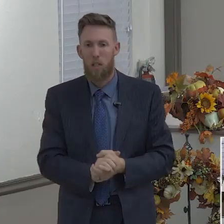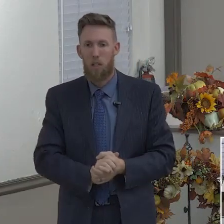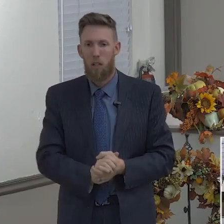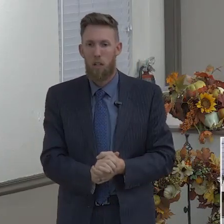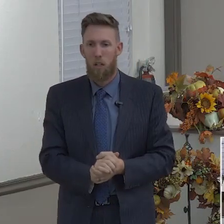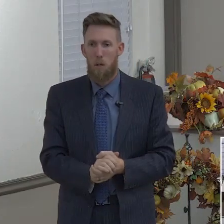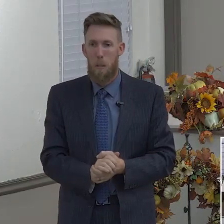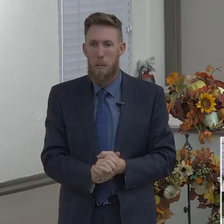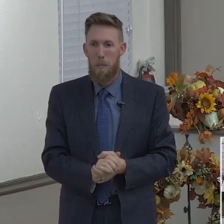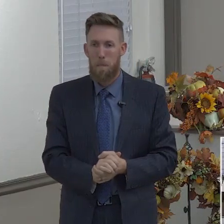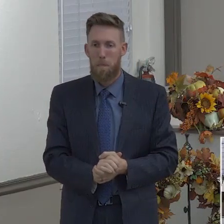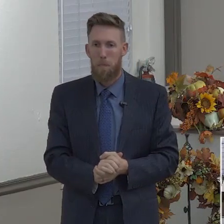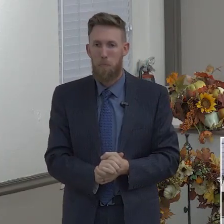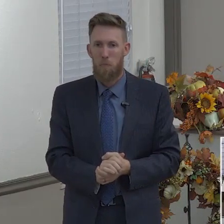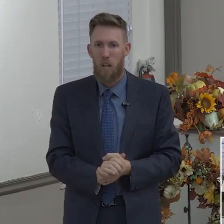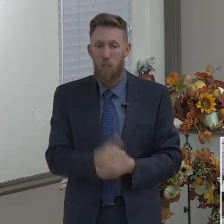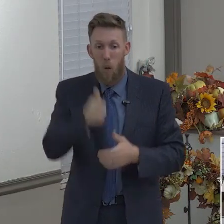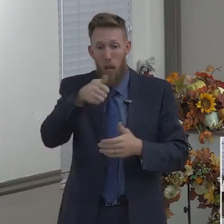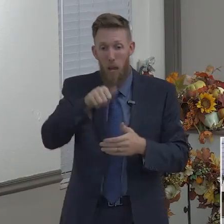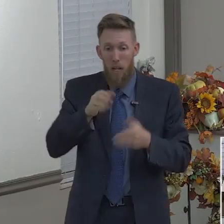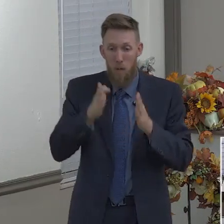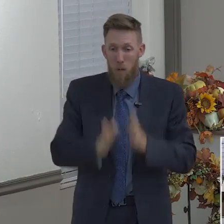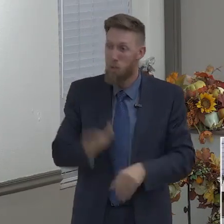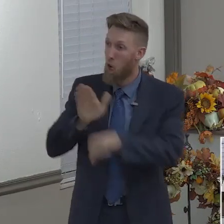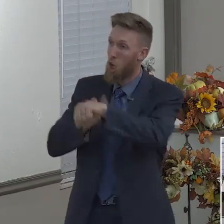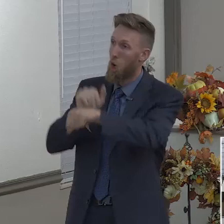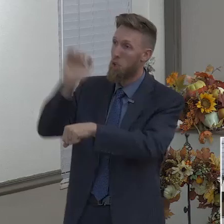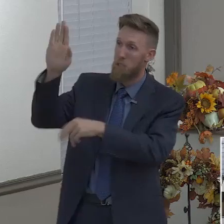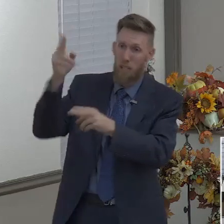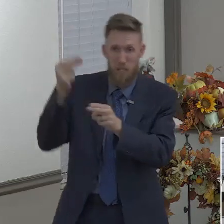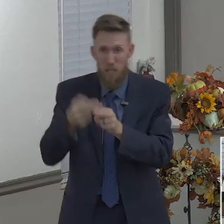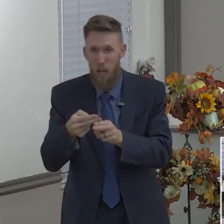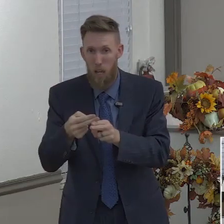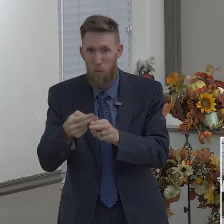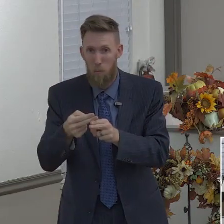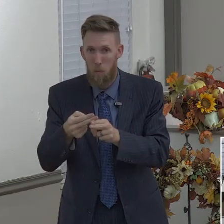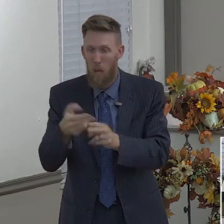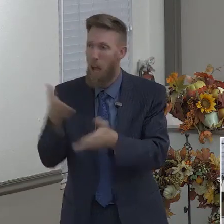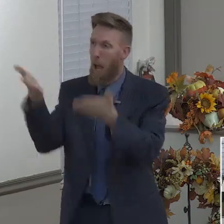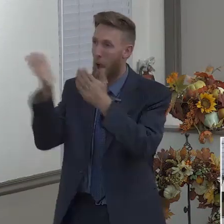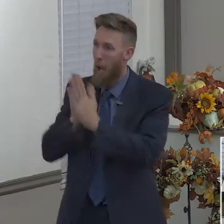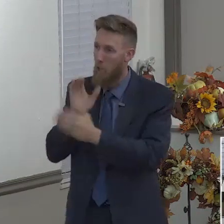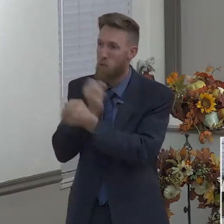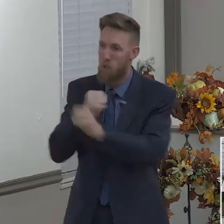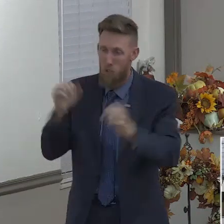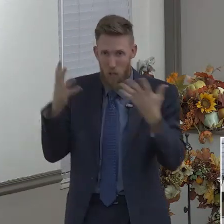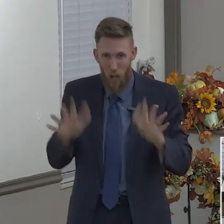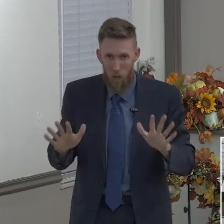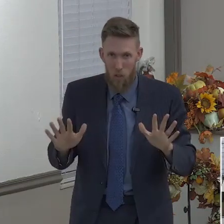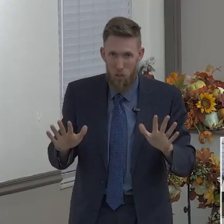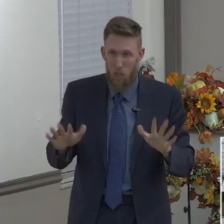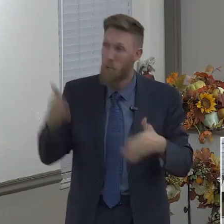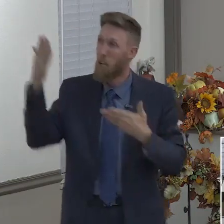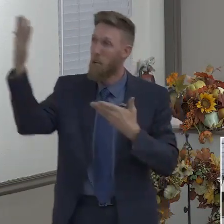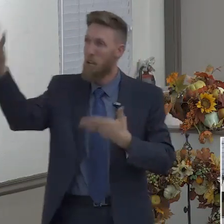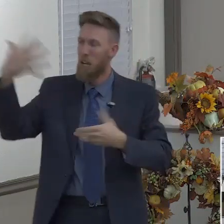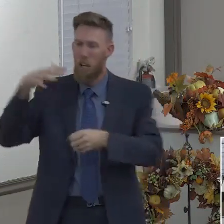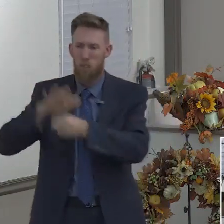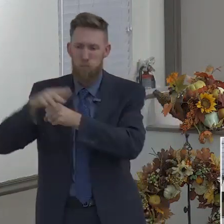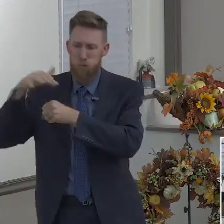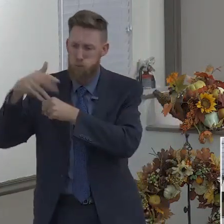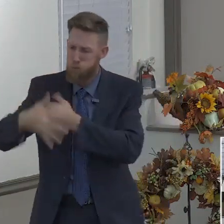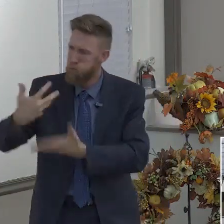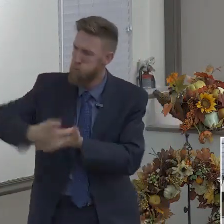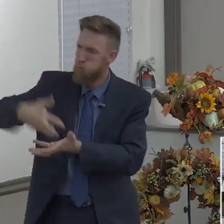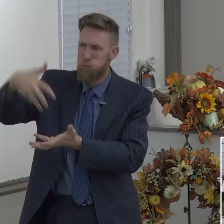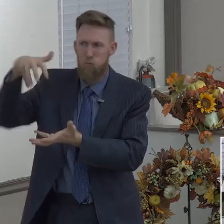anyone who calls on the name of Jesus and asks for salvation, God is rich unto all of them, and God promises salvation for those who